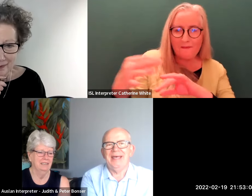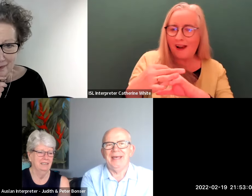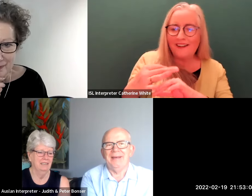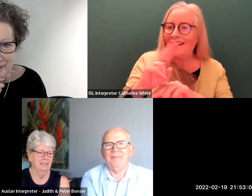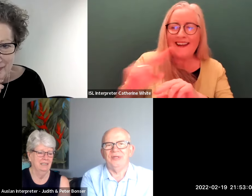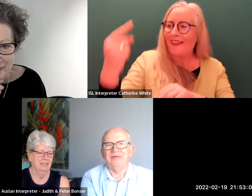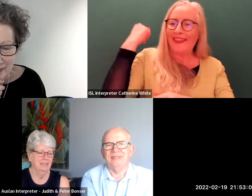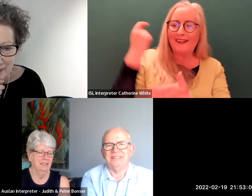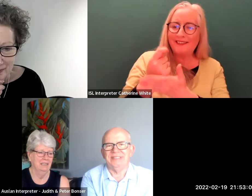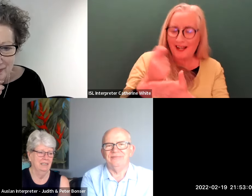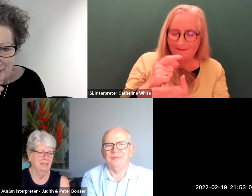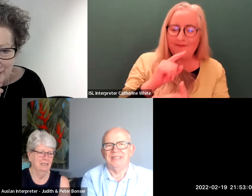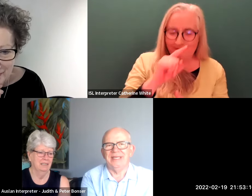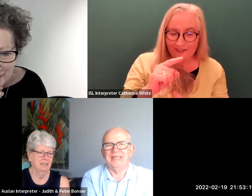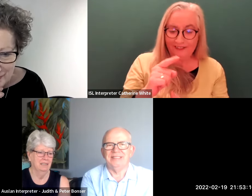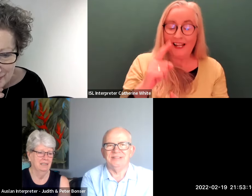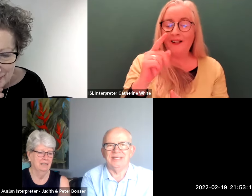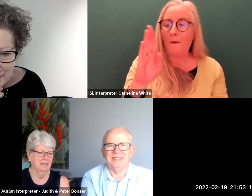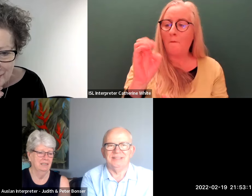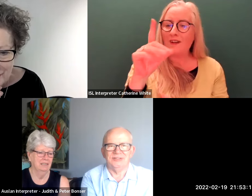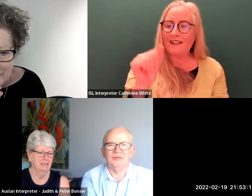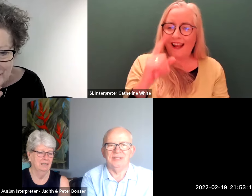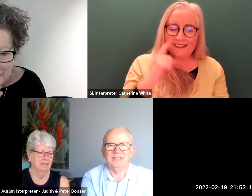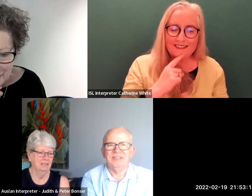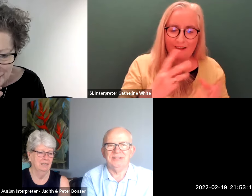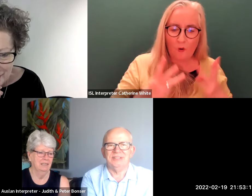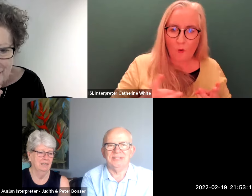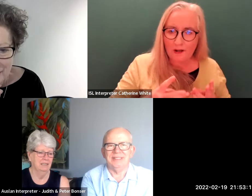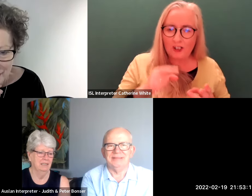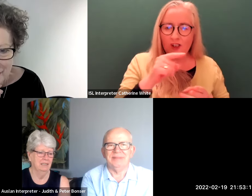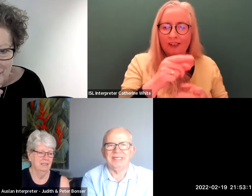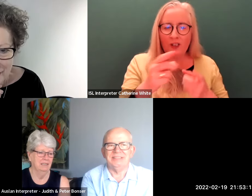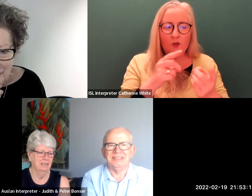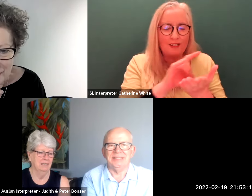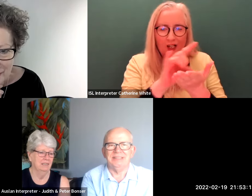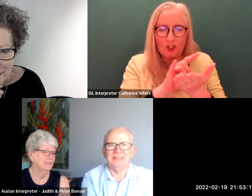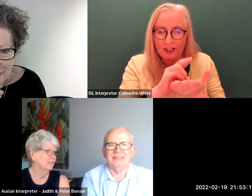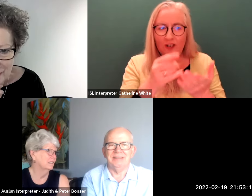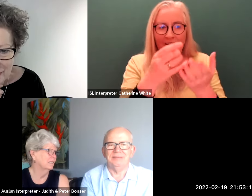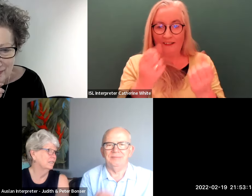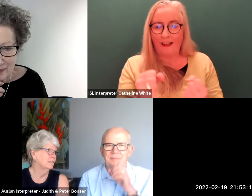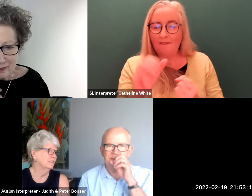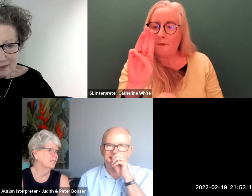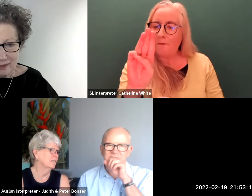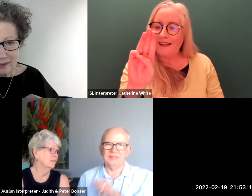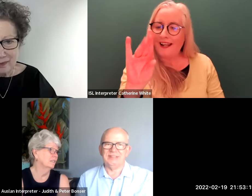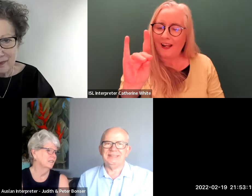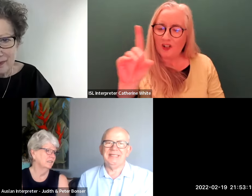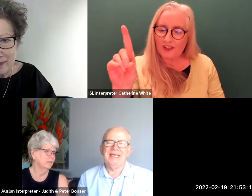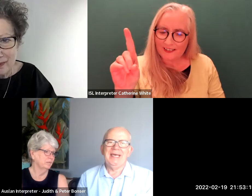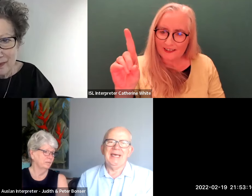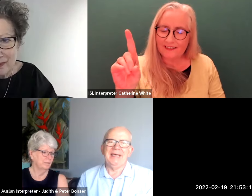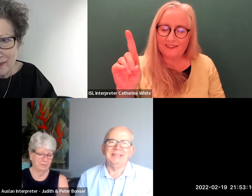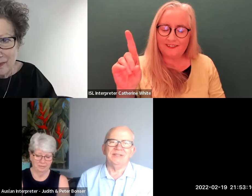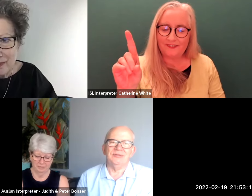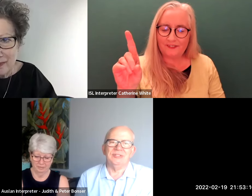um breeda is a deaf woman and his and a historian she has a phd in history studies